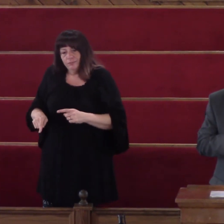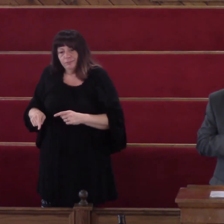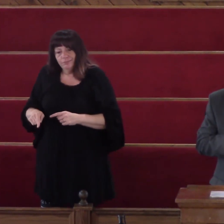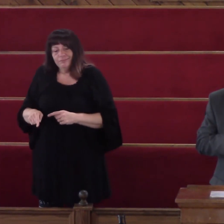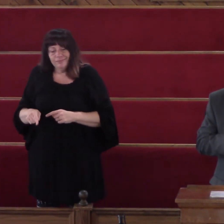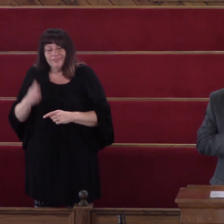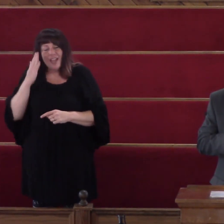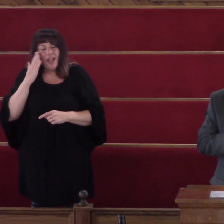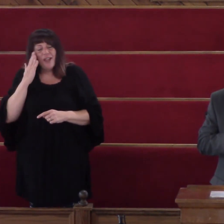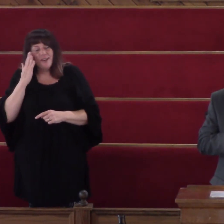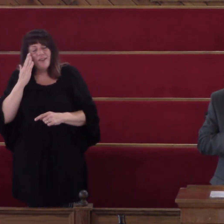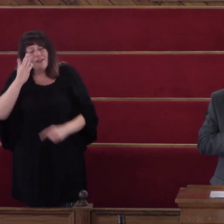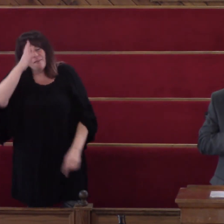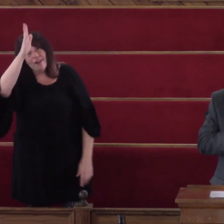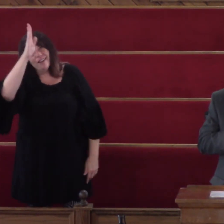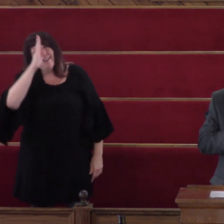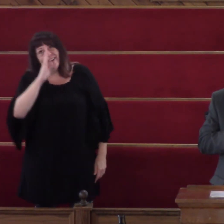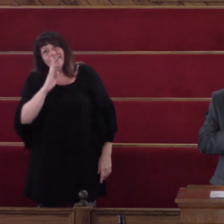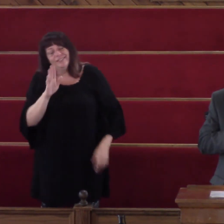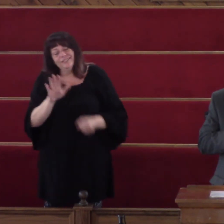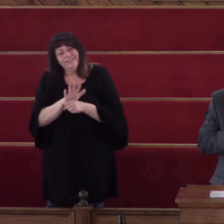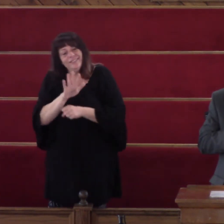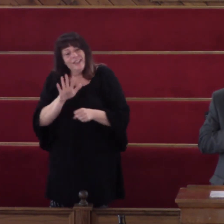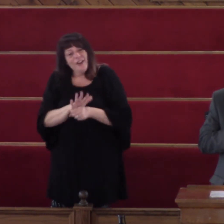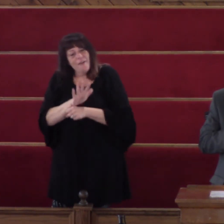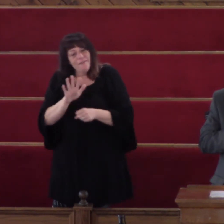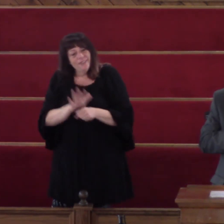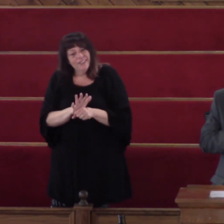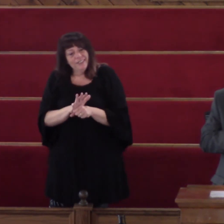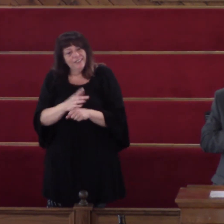To stand and say